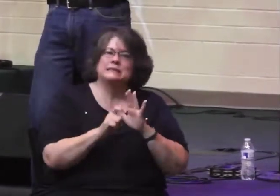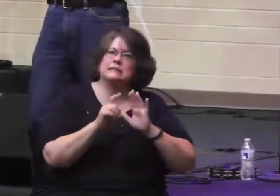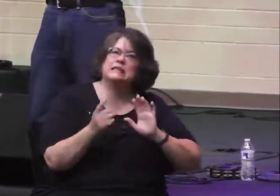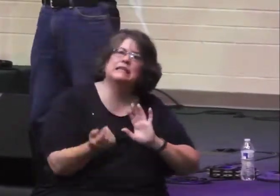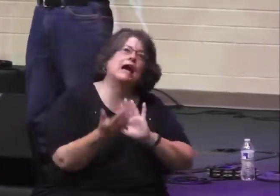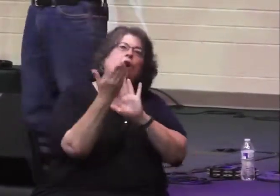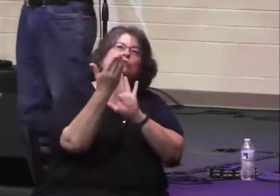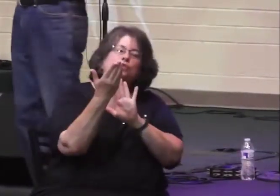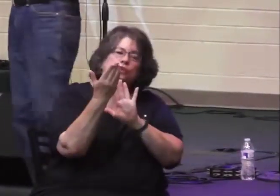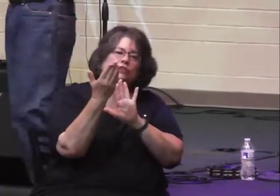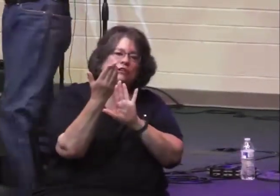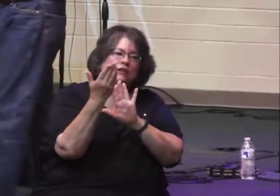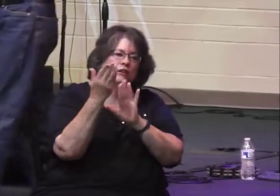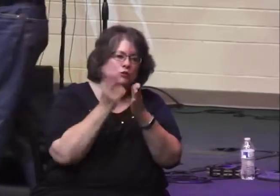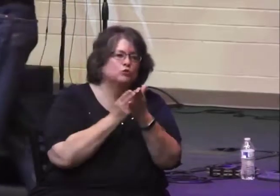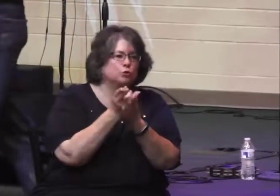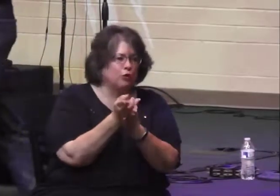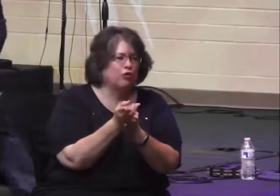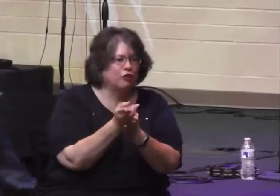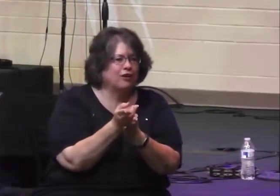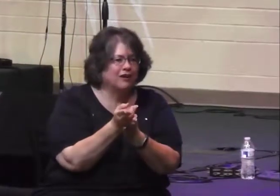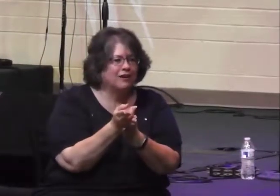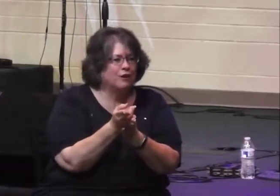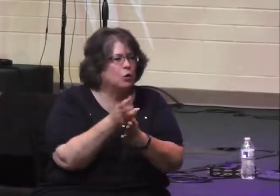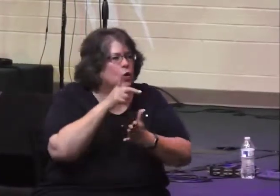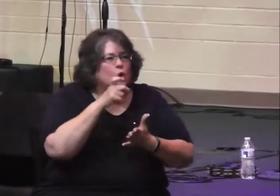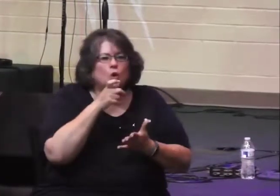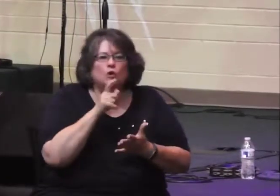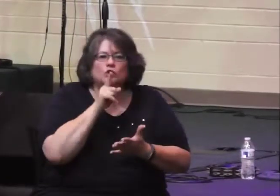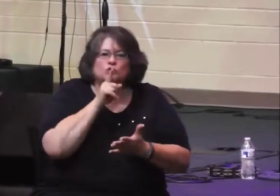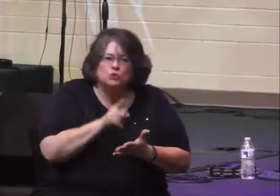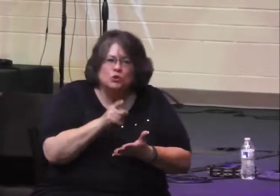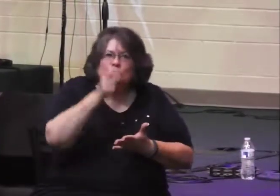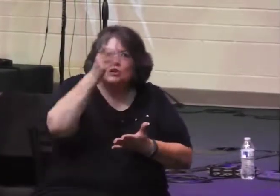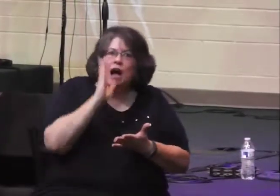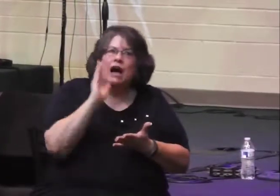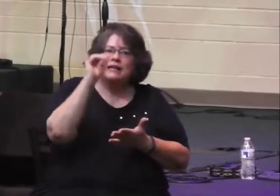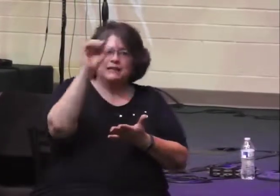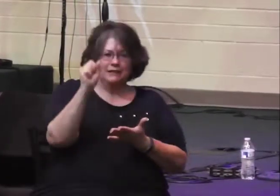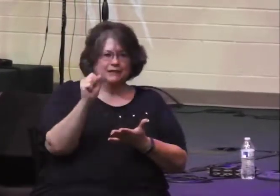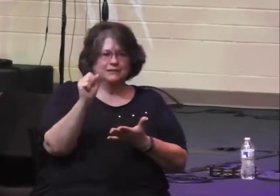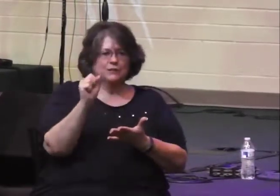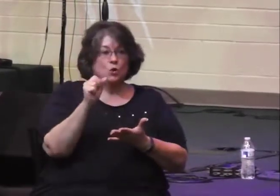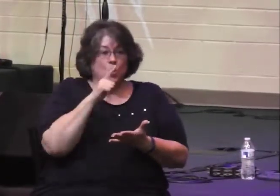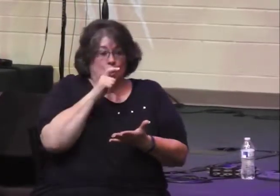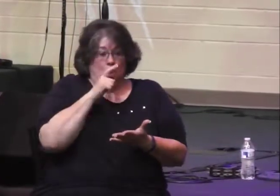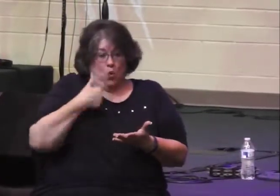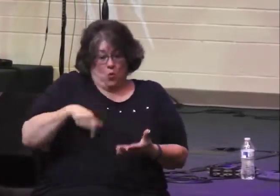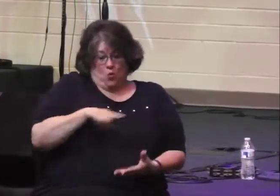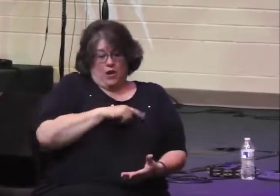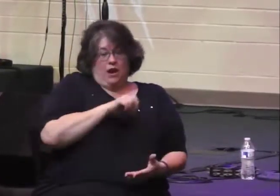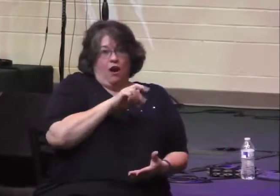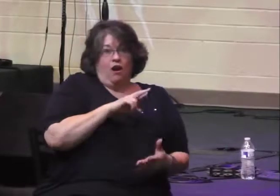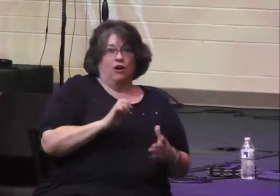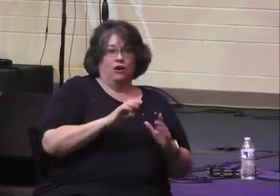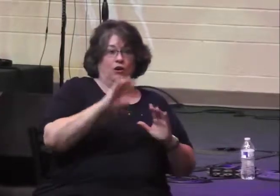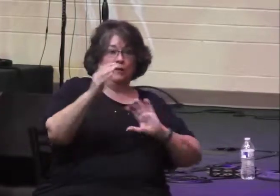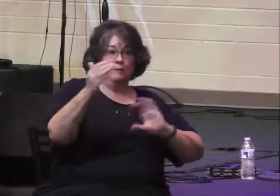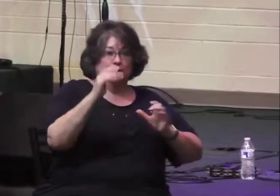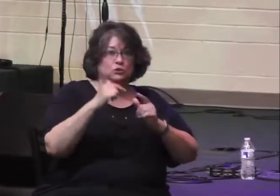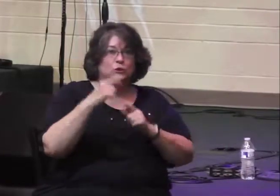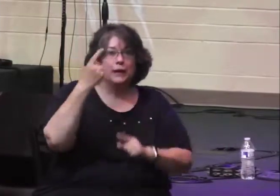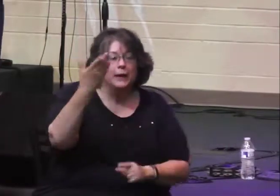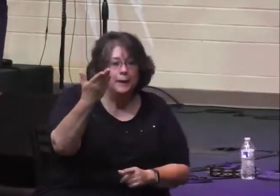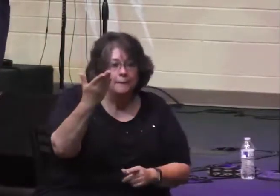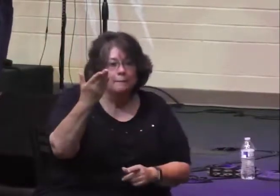they first encounter the truth. The truth about who the true God is. The truth about who we are in